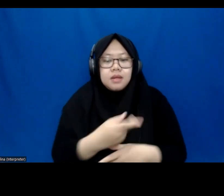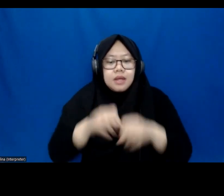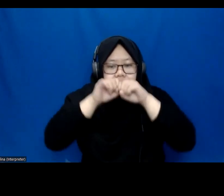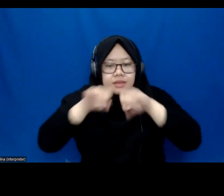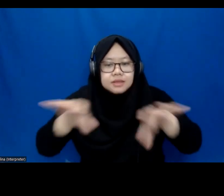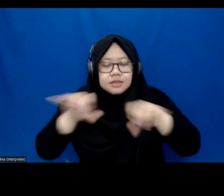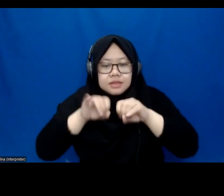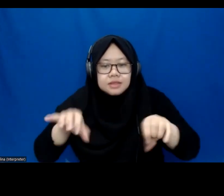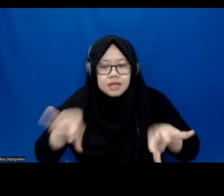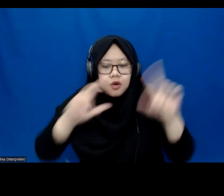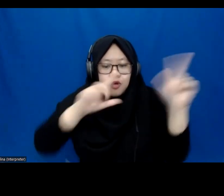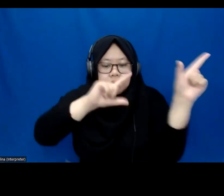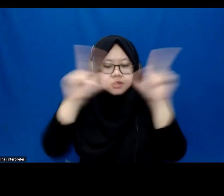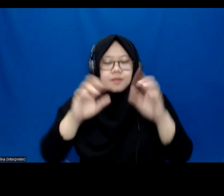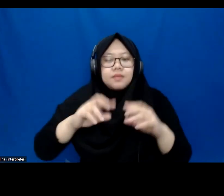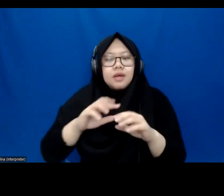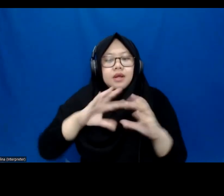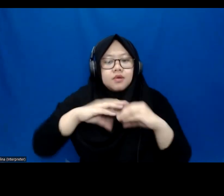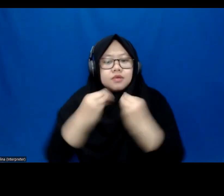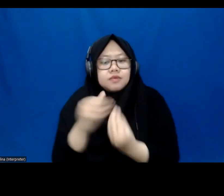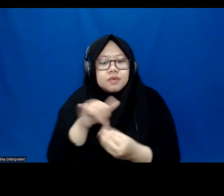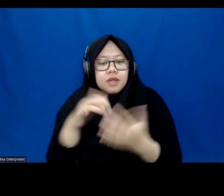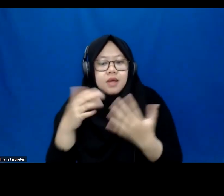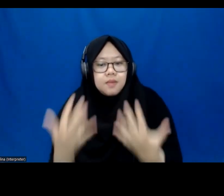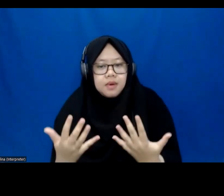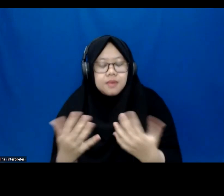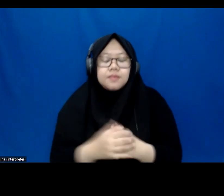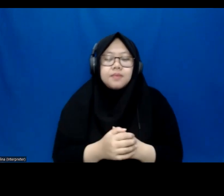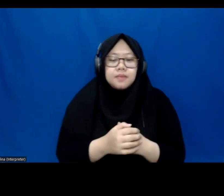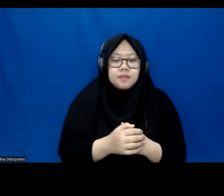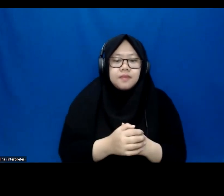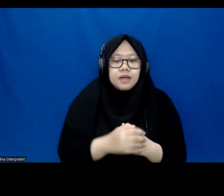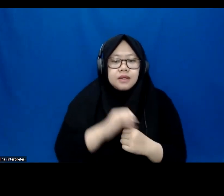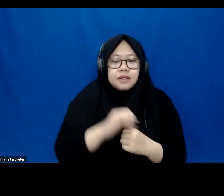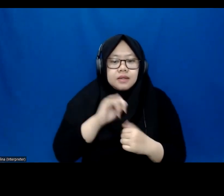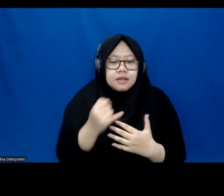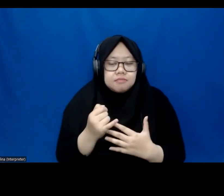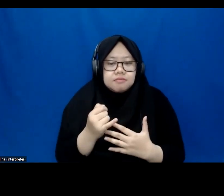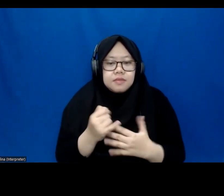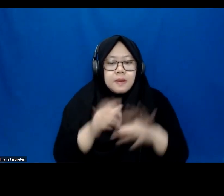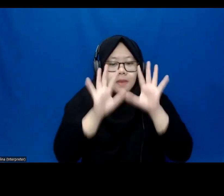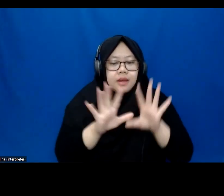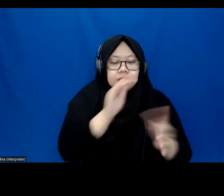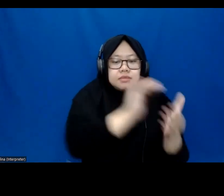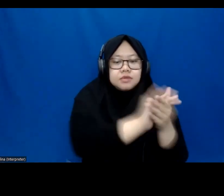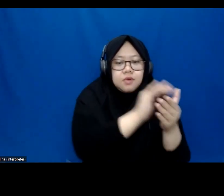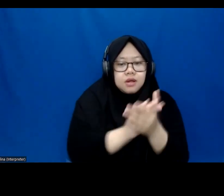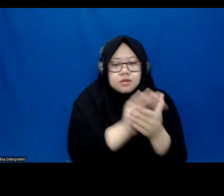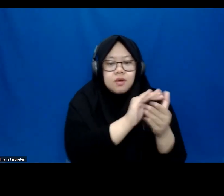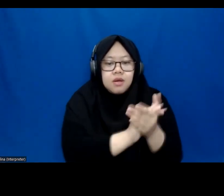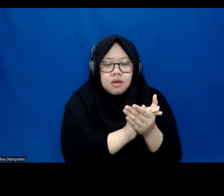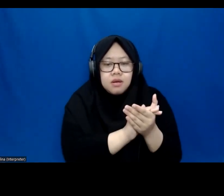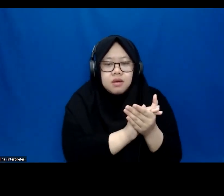term or the concept in order to apply it in a universal way. So for instance, while many schools report that they have